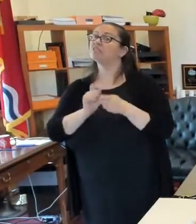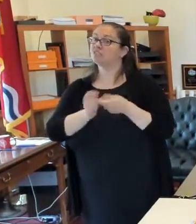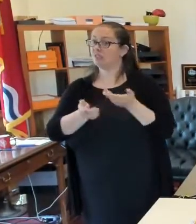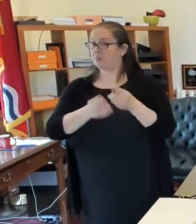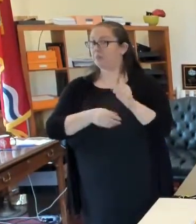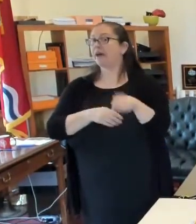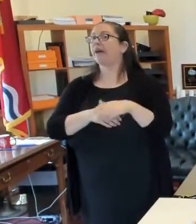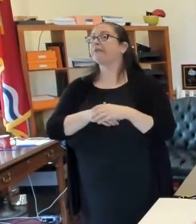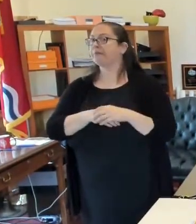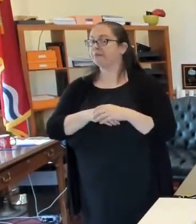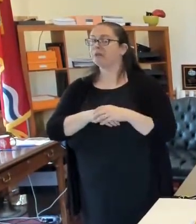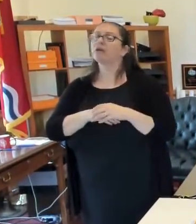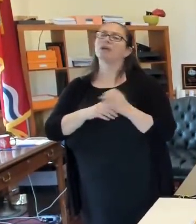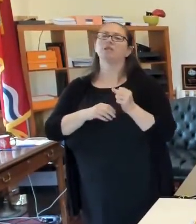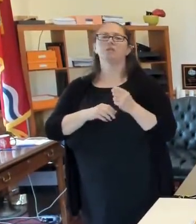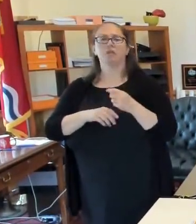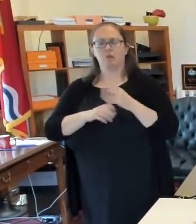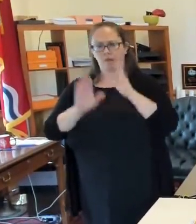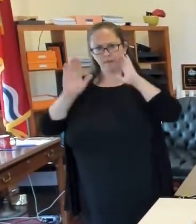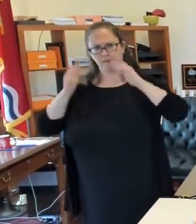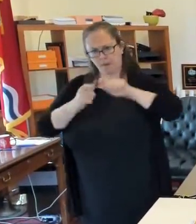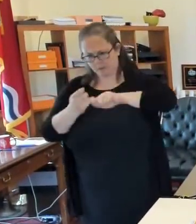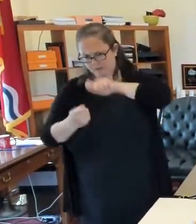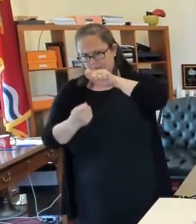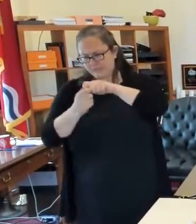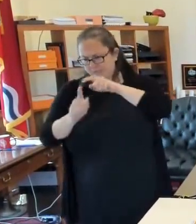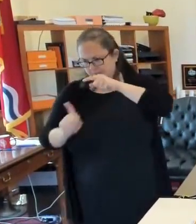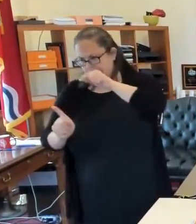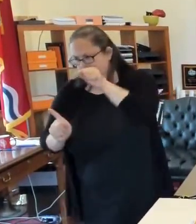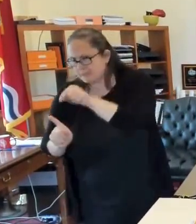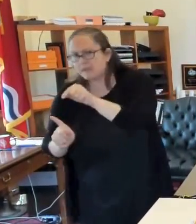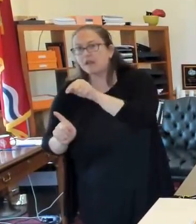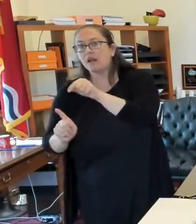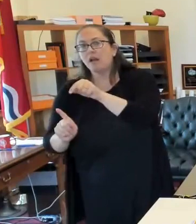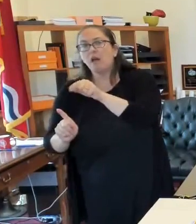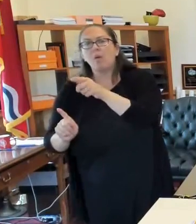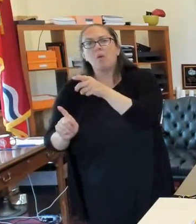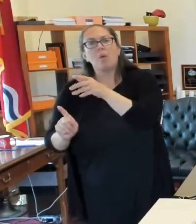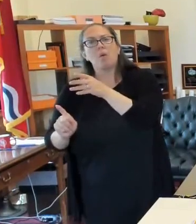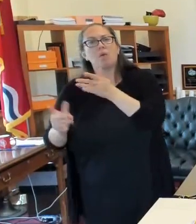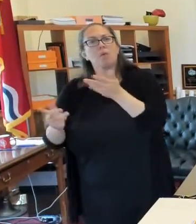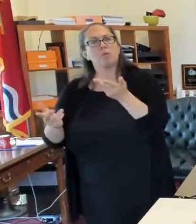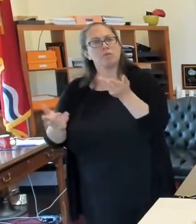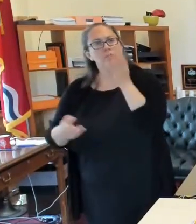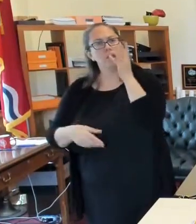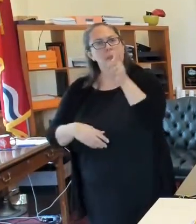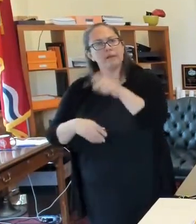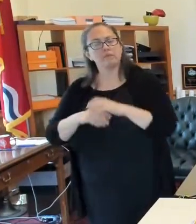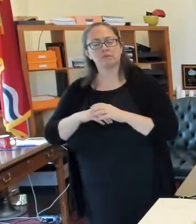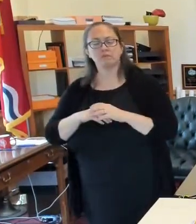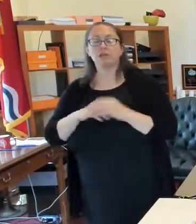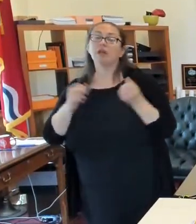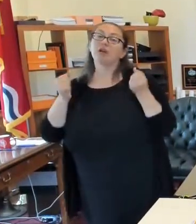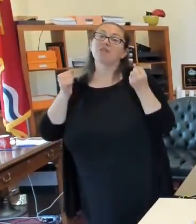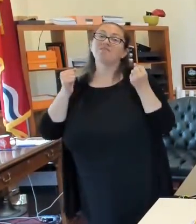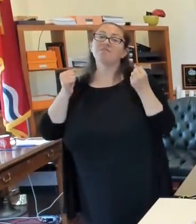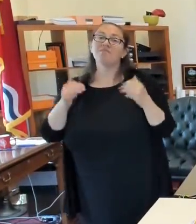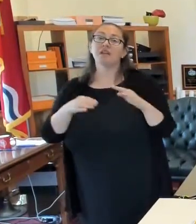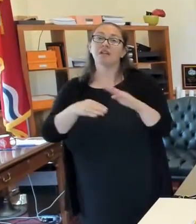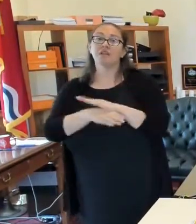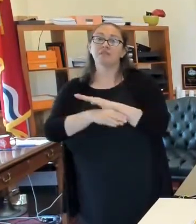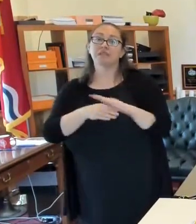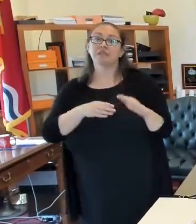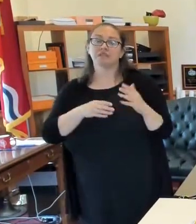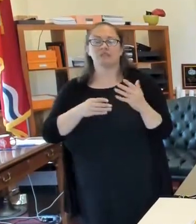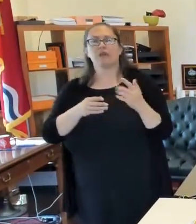to continue with that targeted approach. Um, a little awful lot of businesses that I've spoken with, I've, I've spoken with